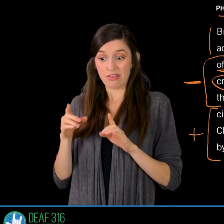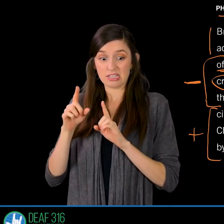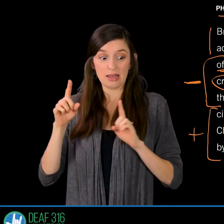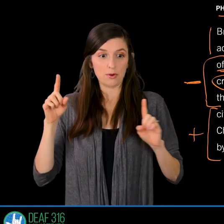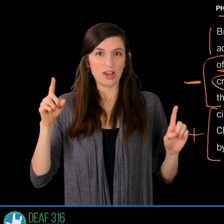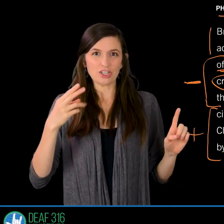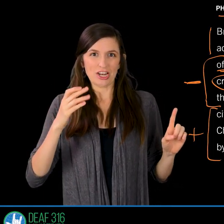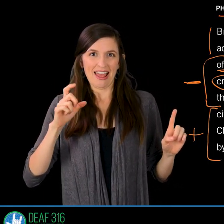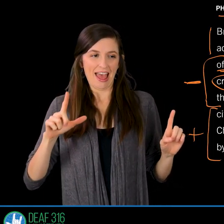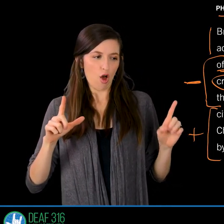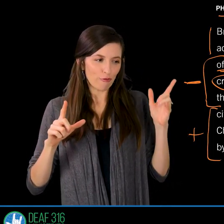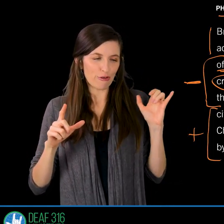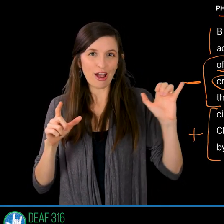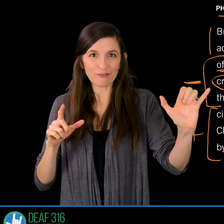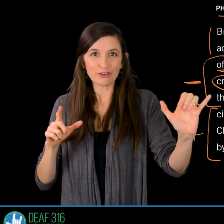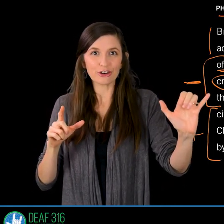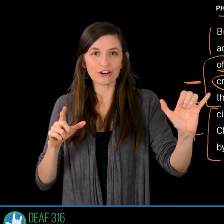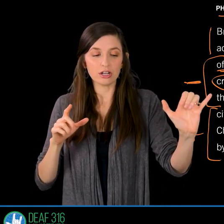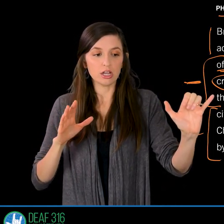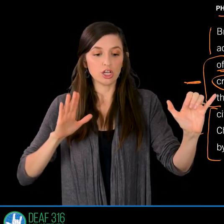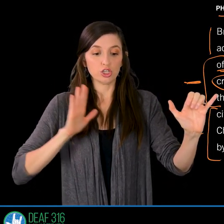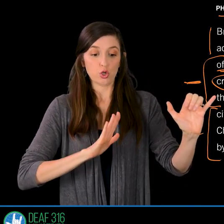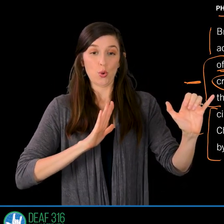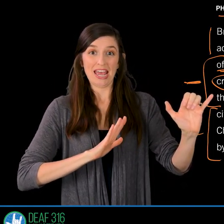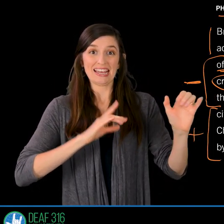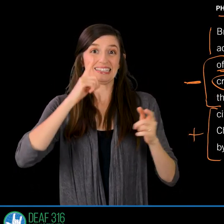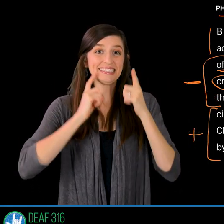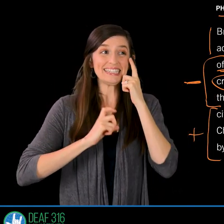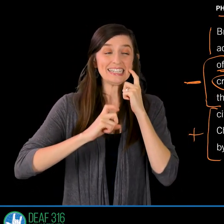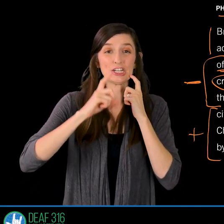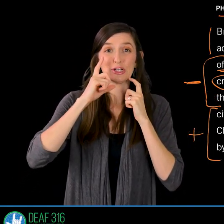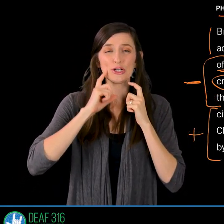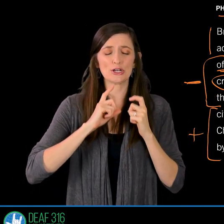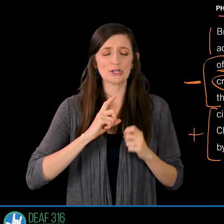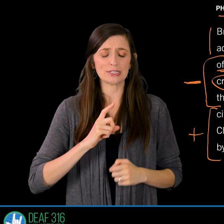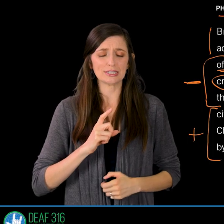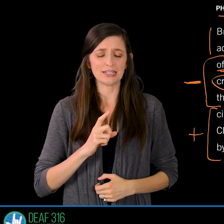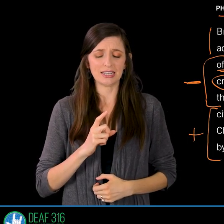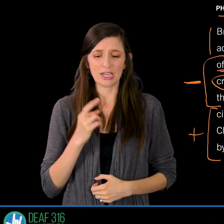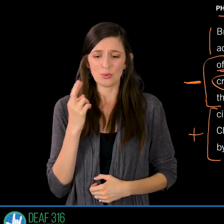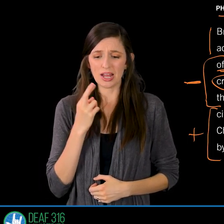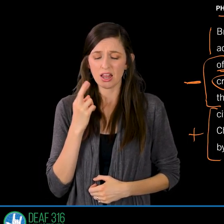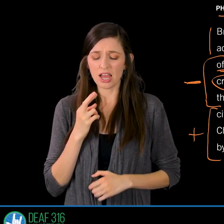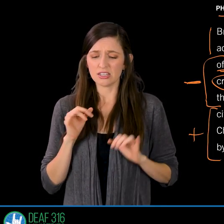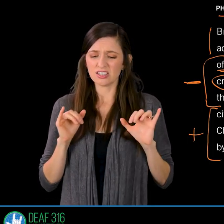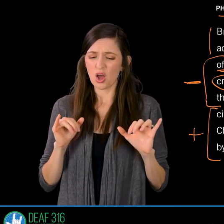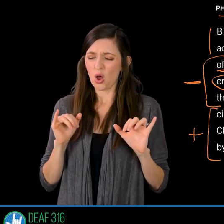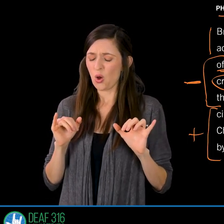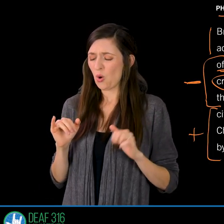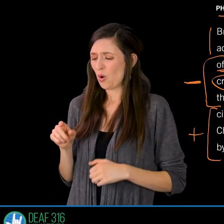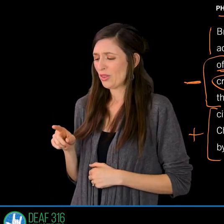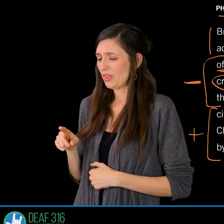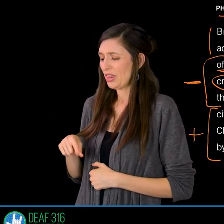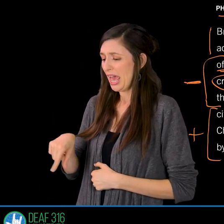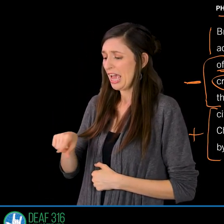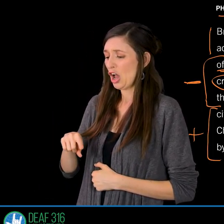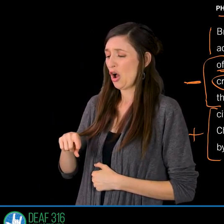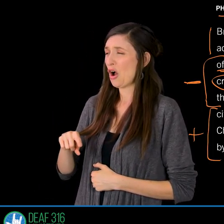here flows from the belittling of Christ and the perishing